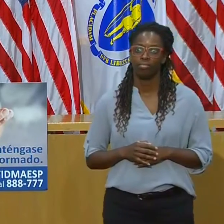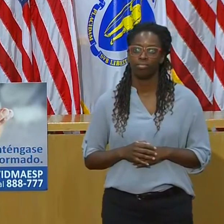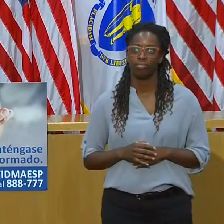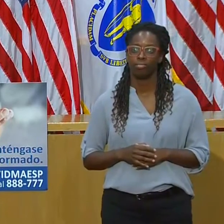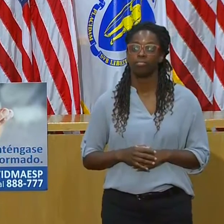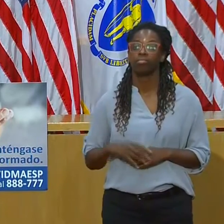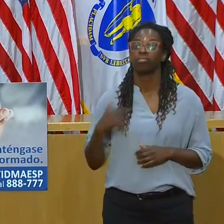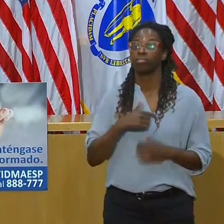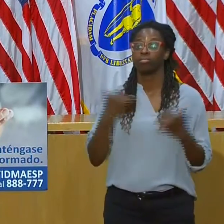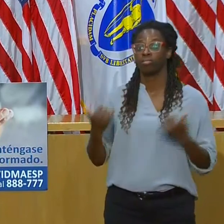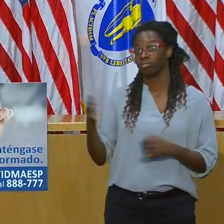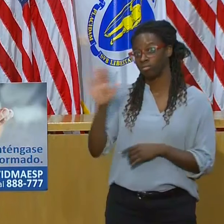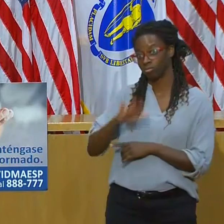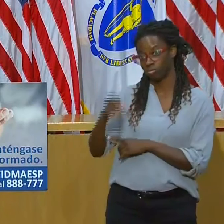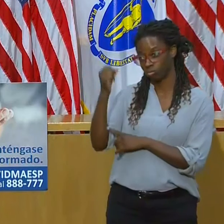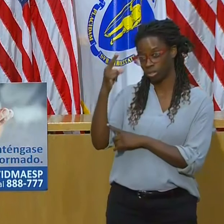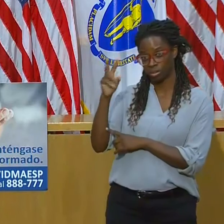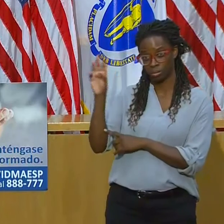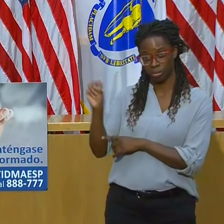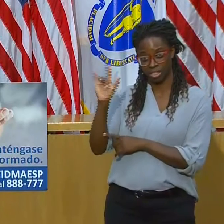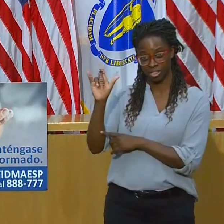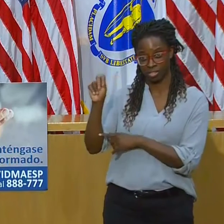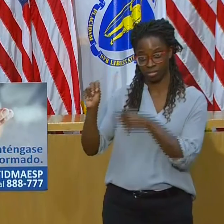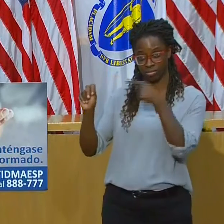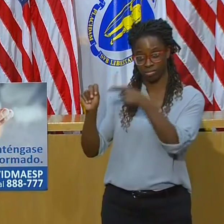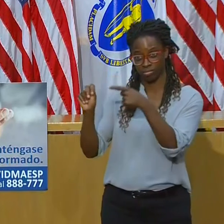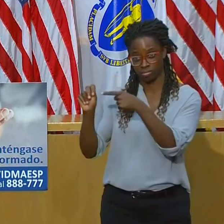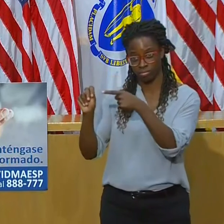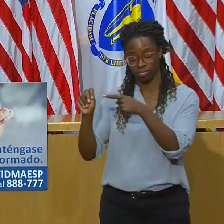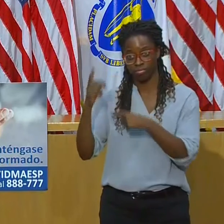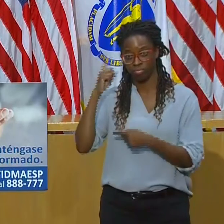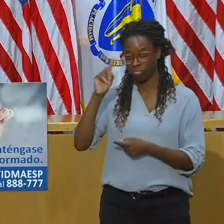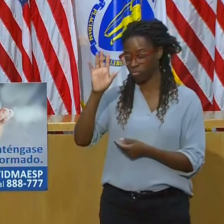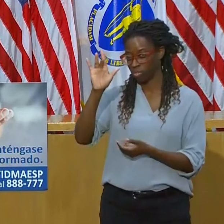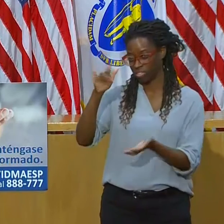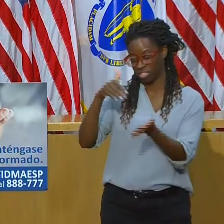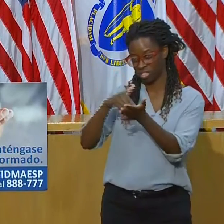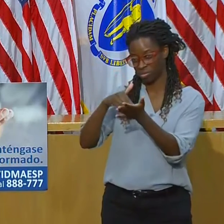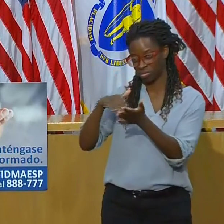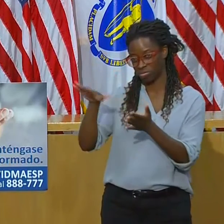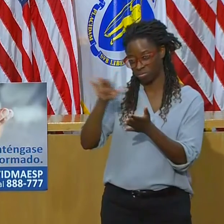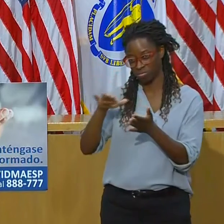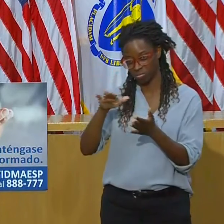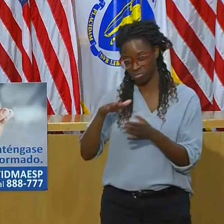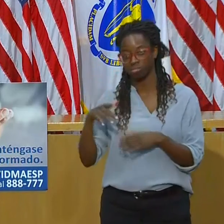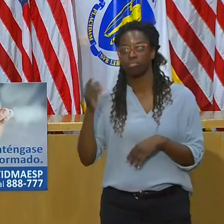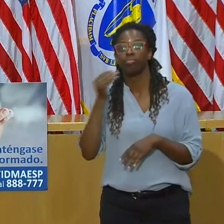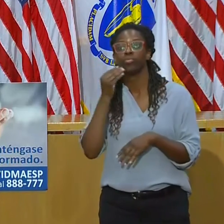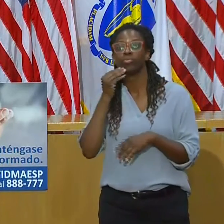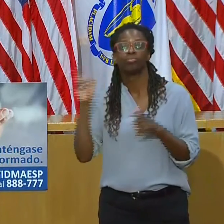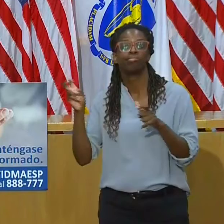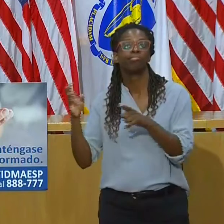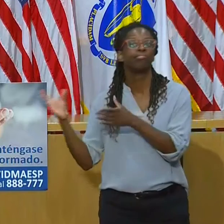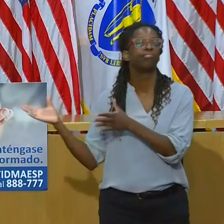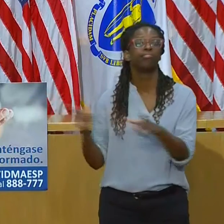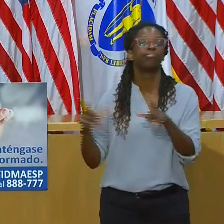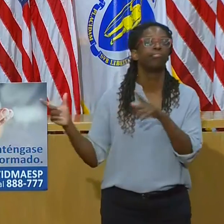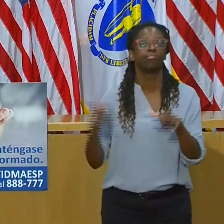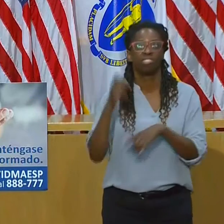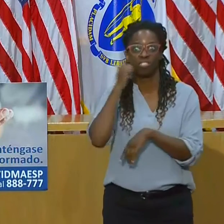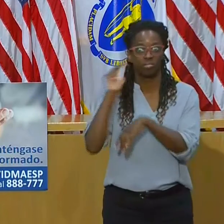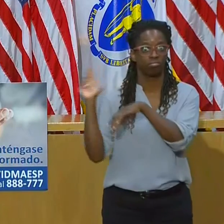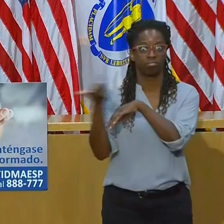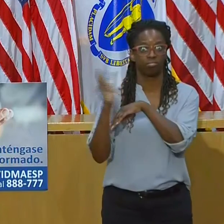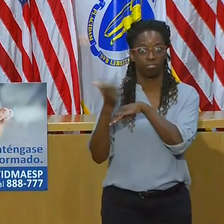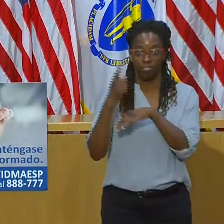the provision of 25,000 family food boxes per week through a regional food supply system, and $3